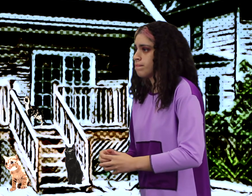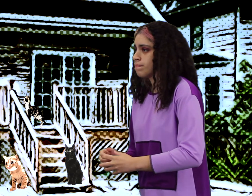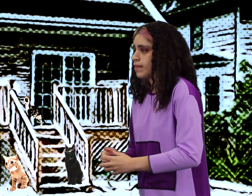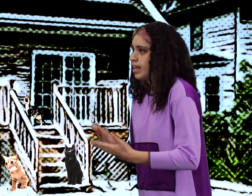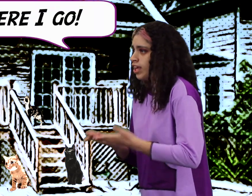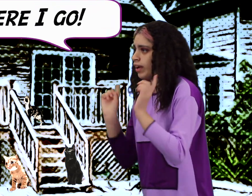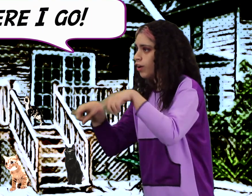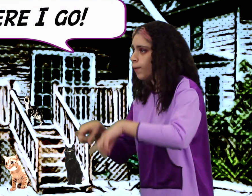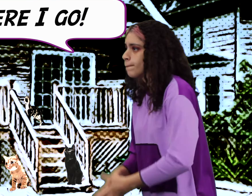Here I go.